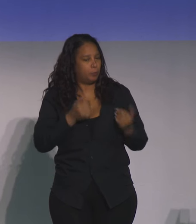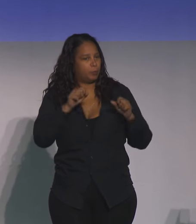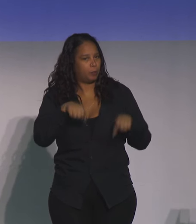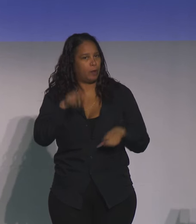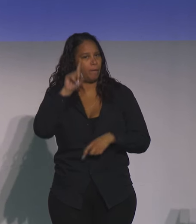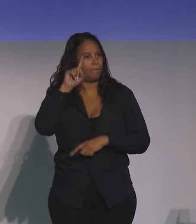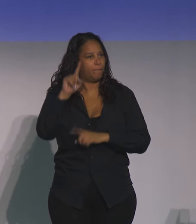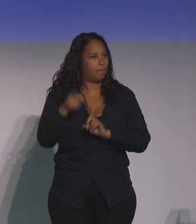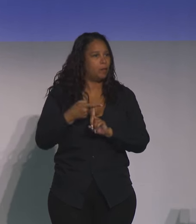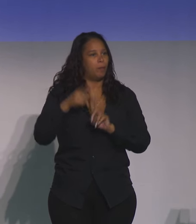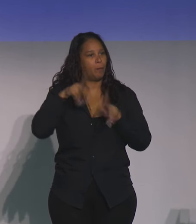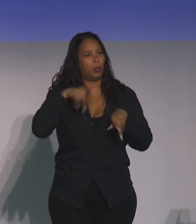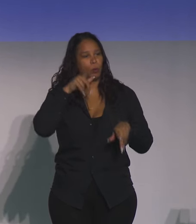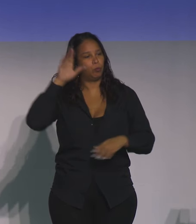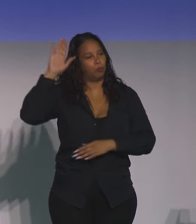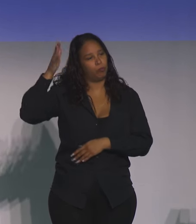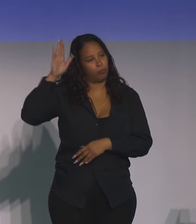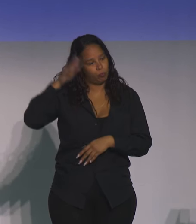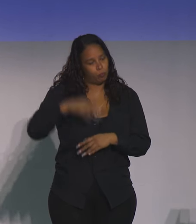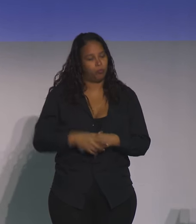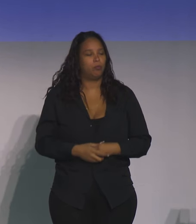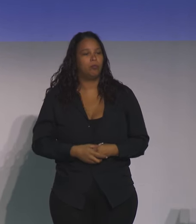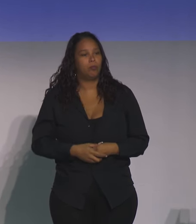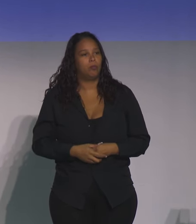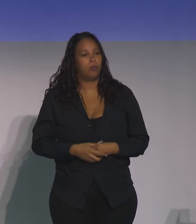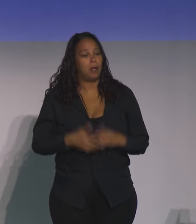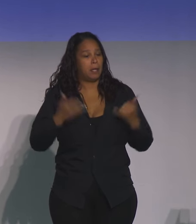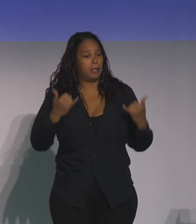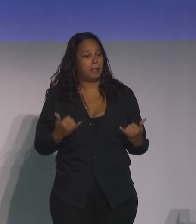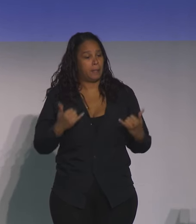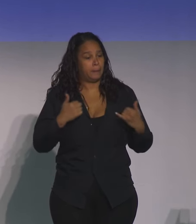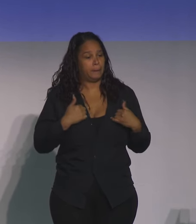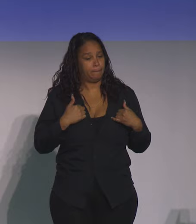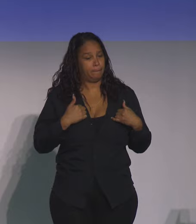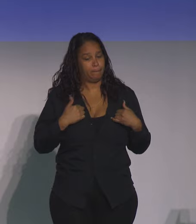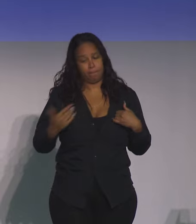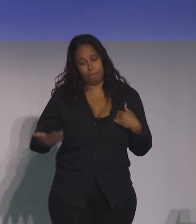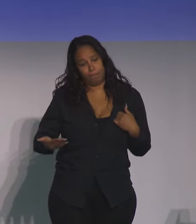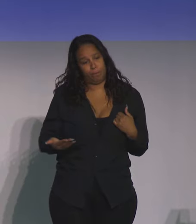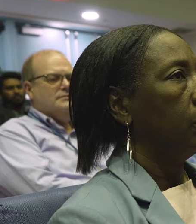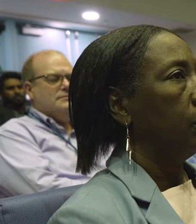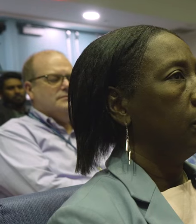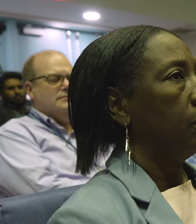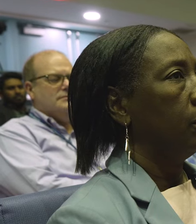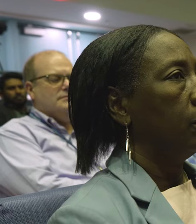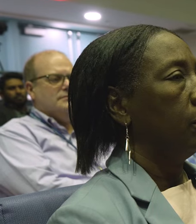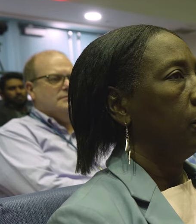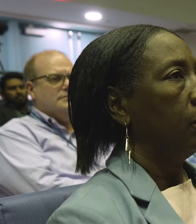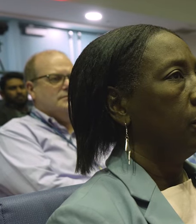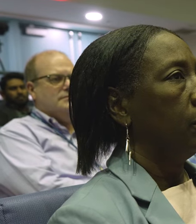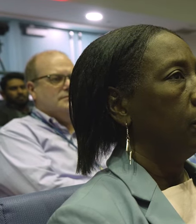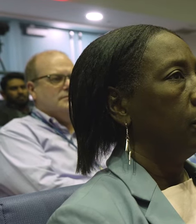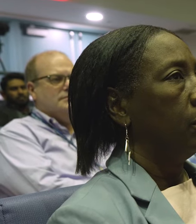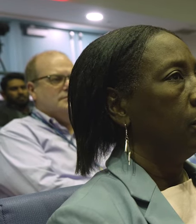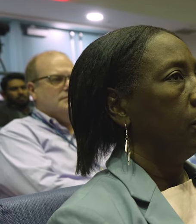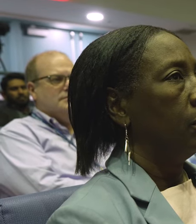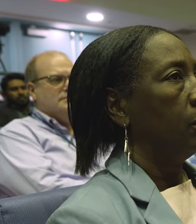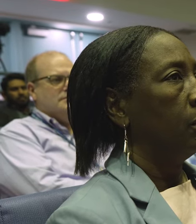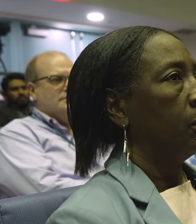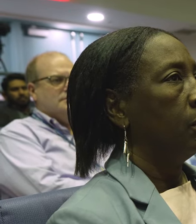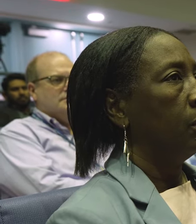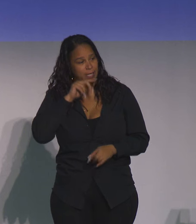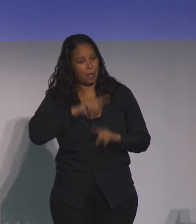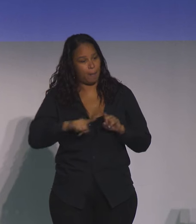lecturer. And so my task now is to introduce Dr. Levine's niece, but more